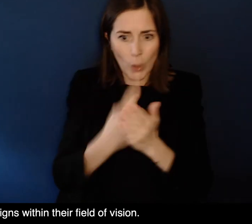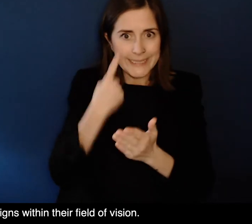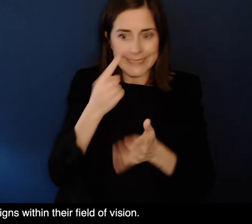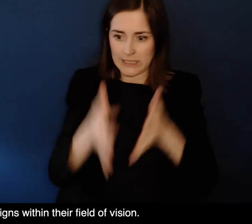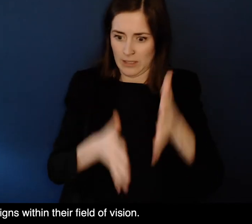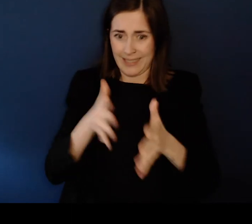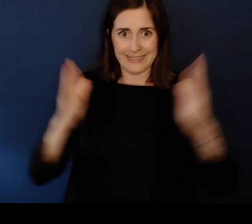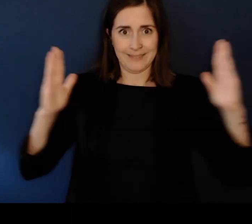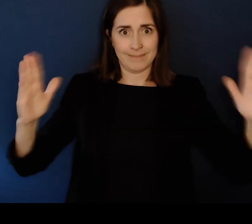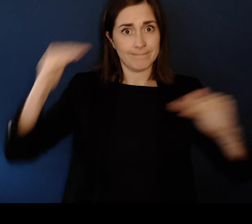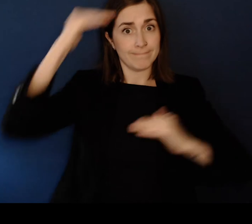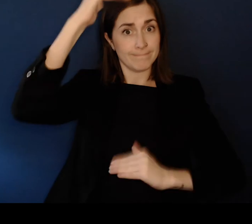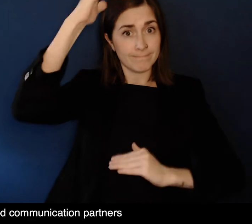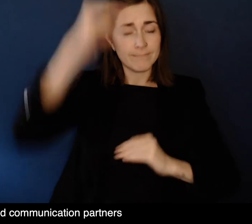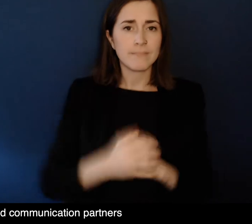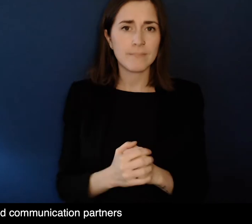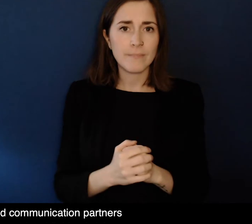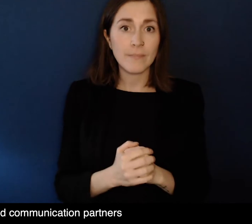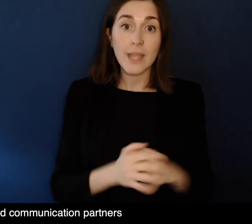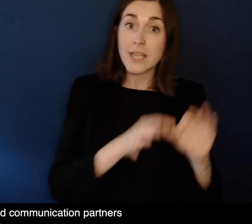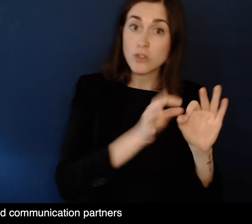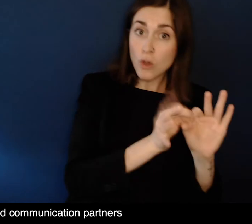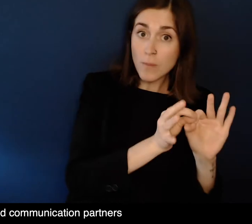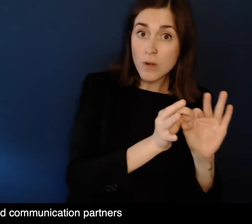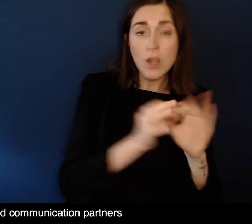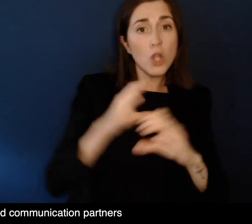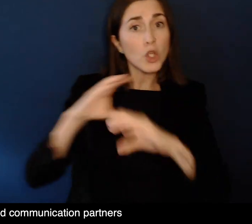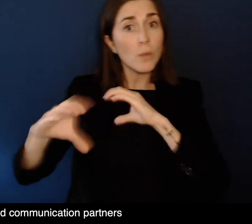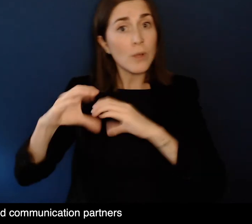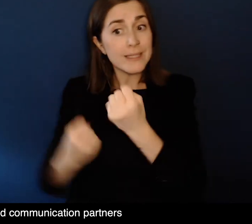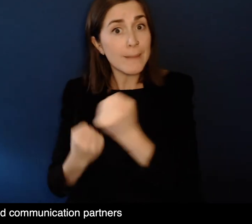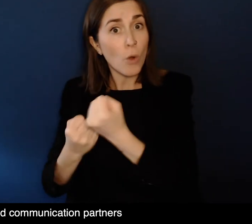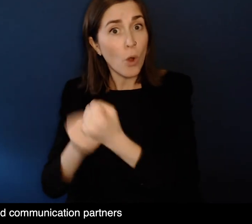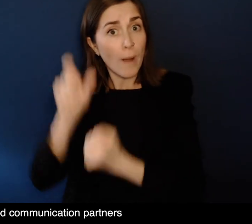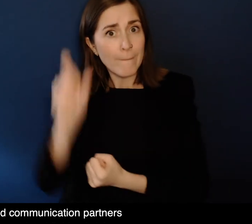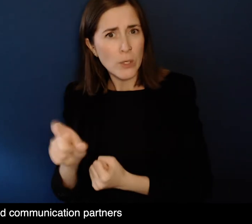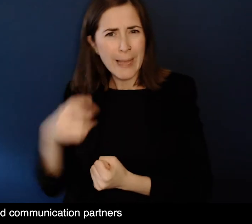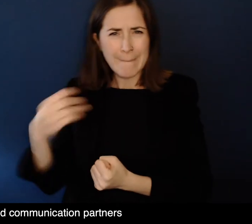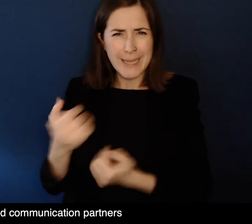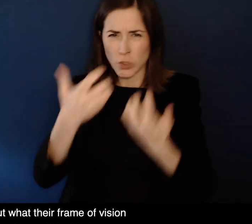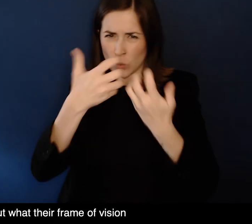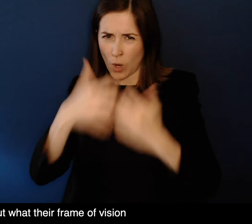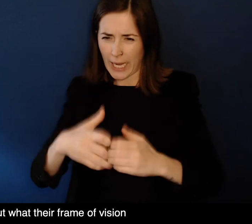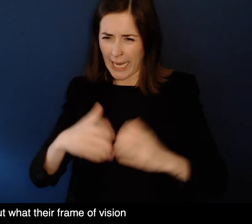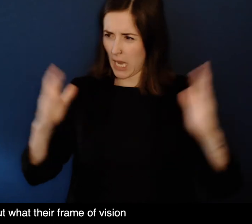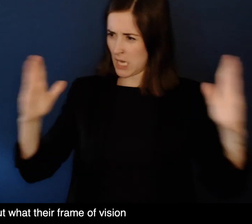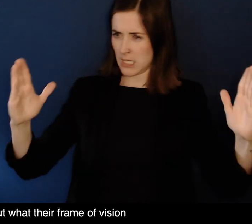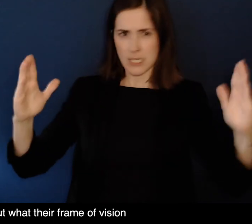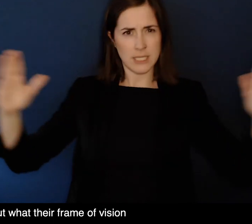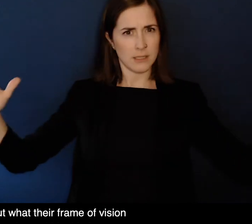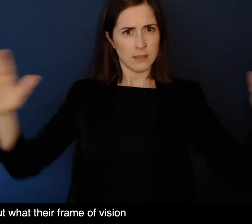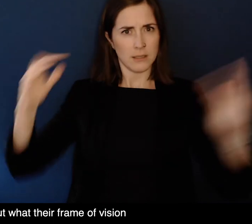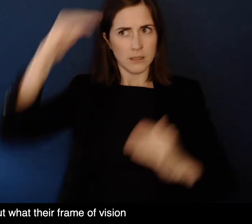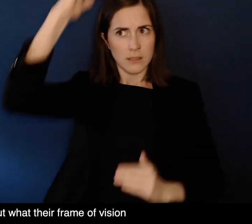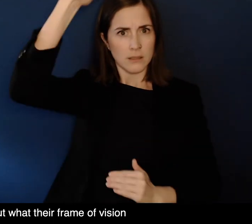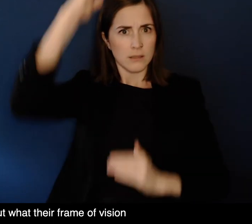within their field of vision Interpreters and communication partners of people with restricted fields of vision Need to work out what